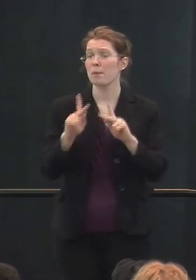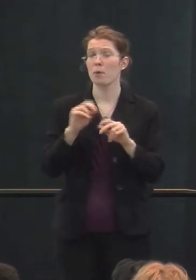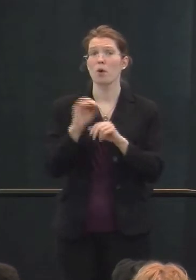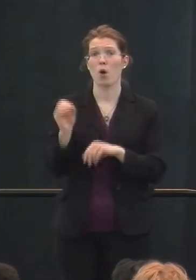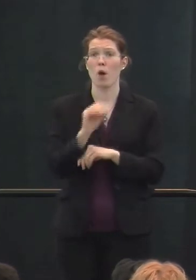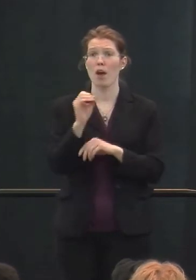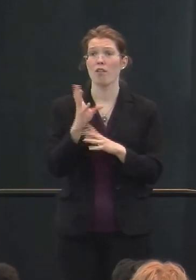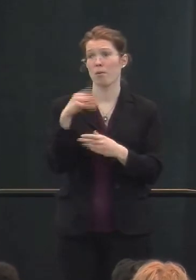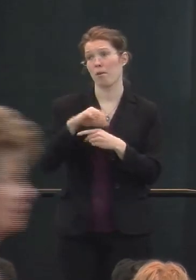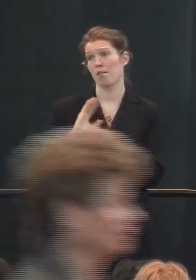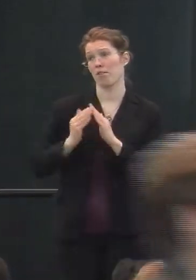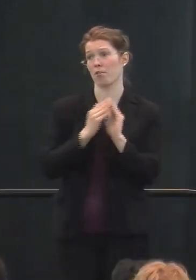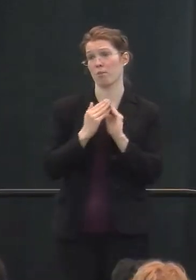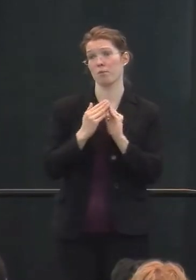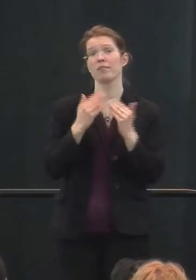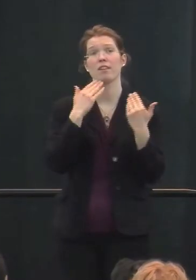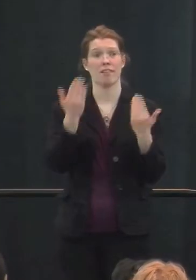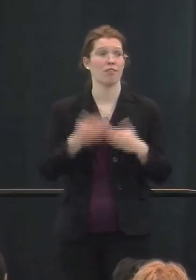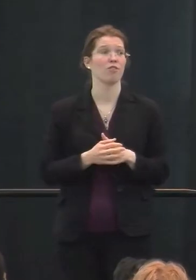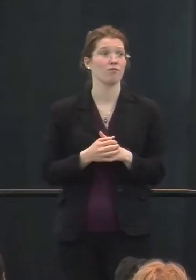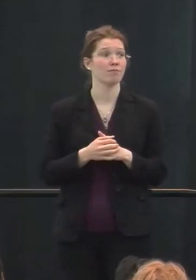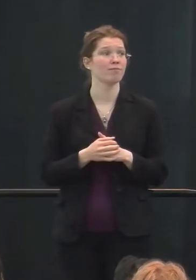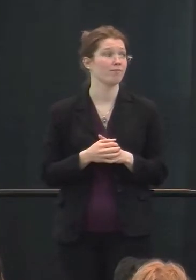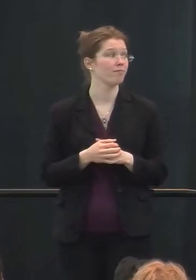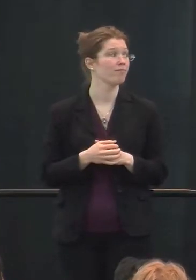part of our community. Thank you. Thank you.